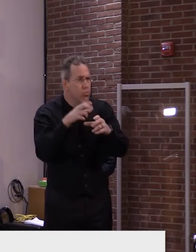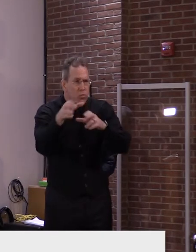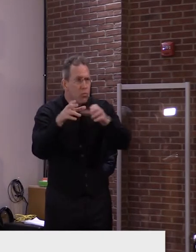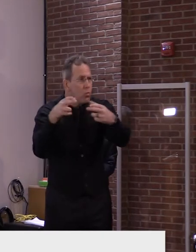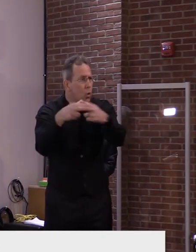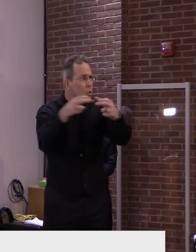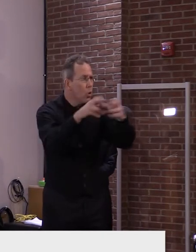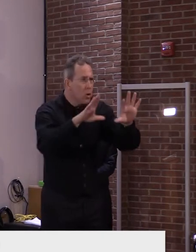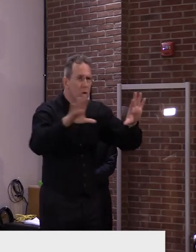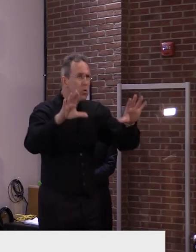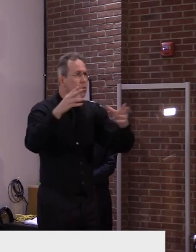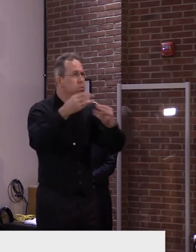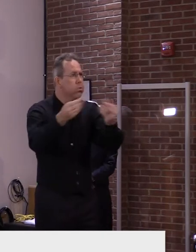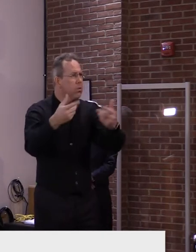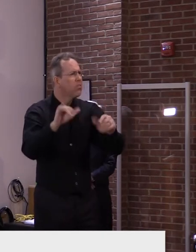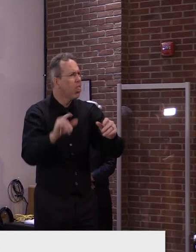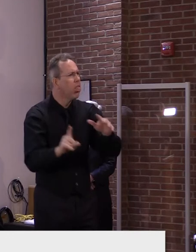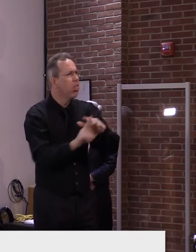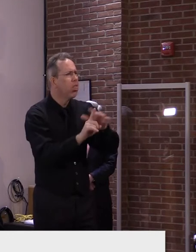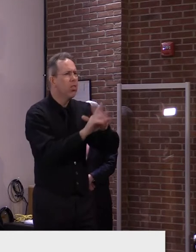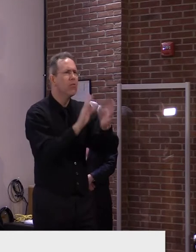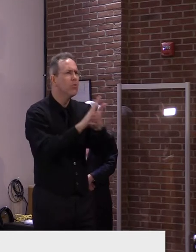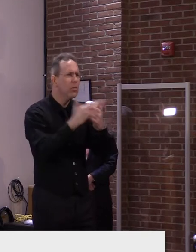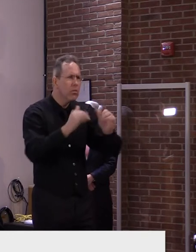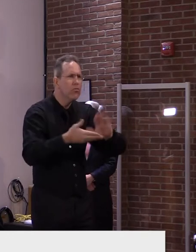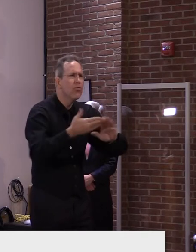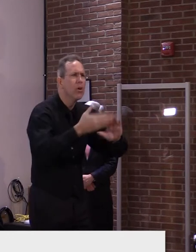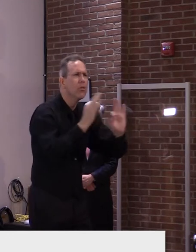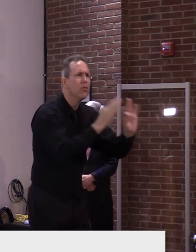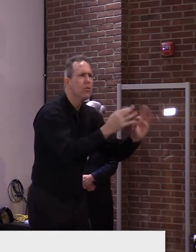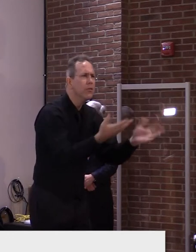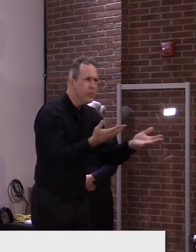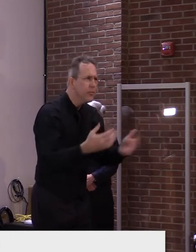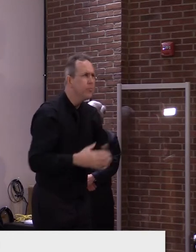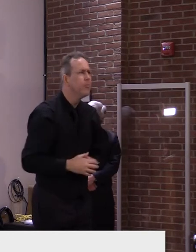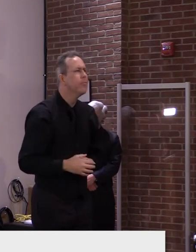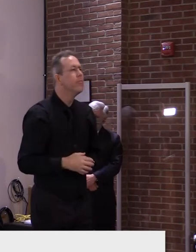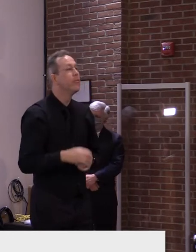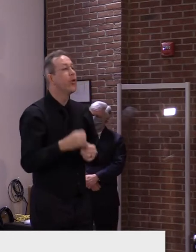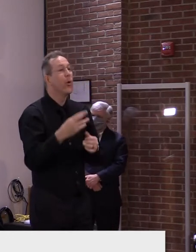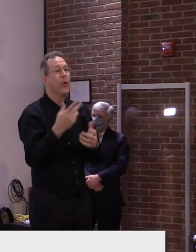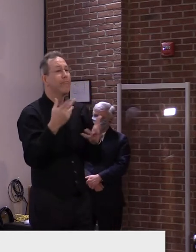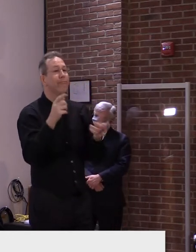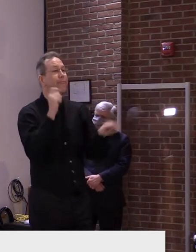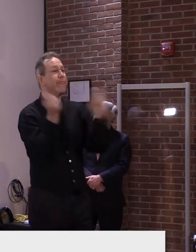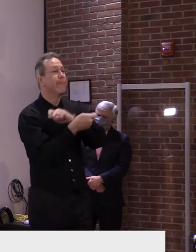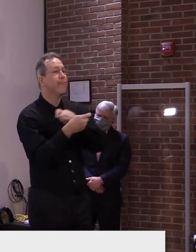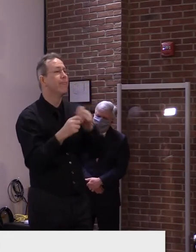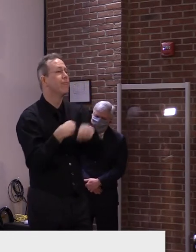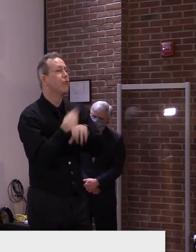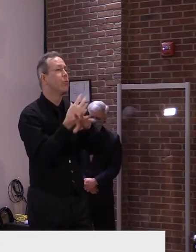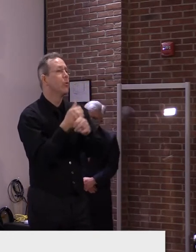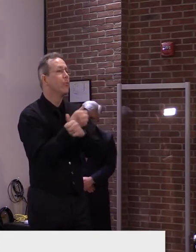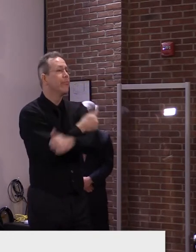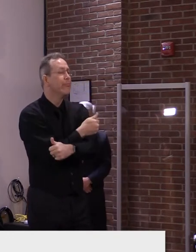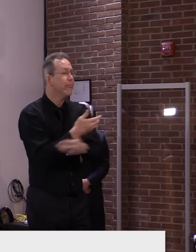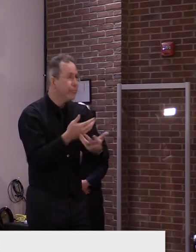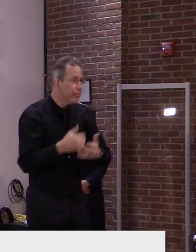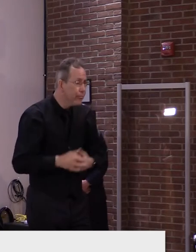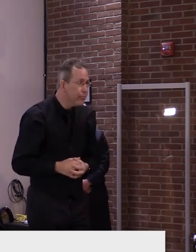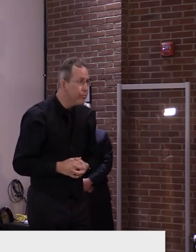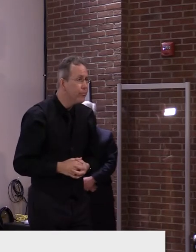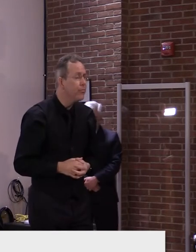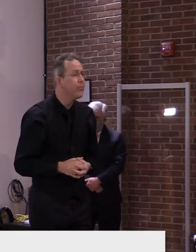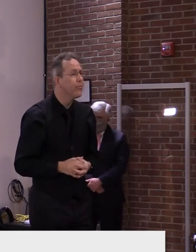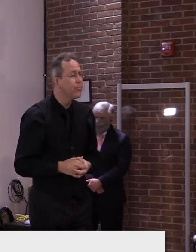which would, as the governor just indicated, immediately, uh, force the school to cancel all of